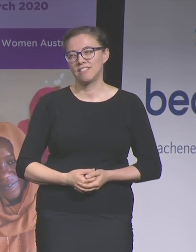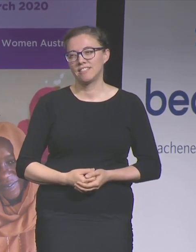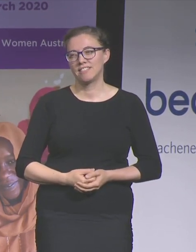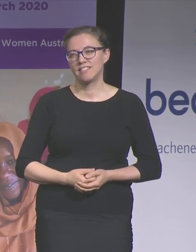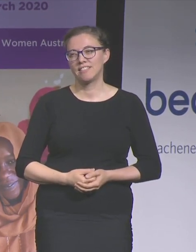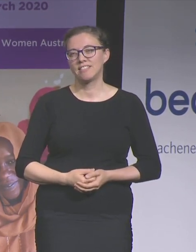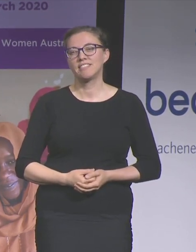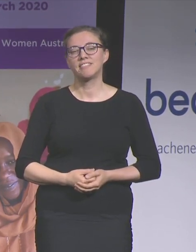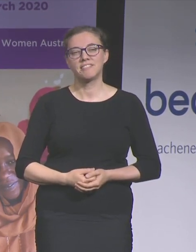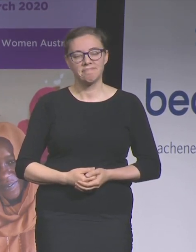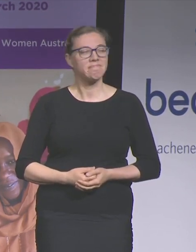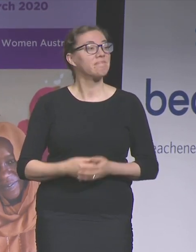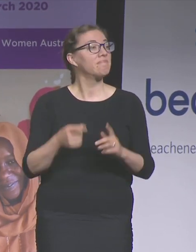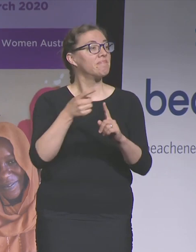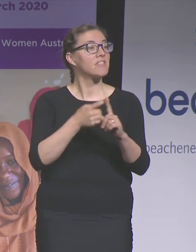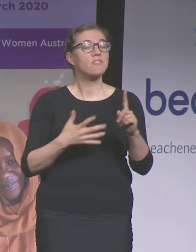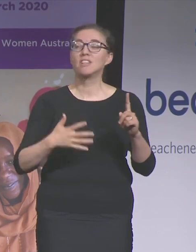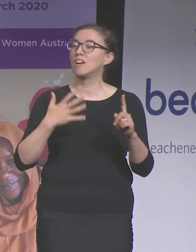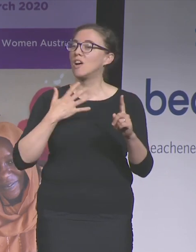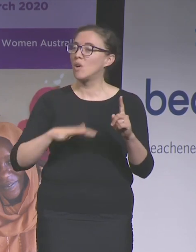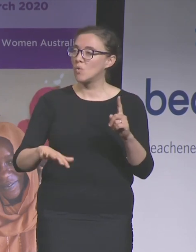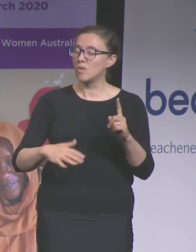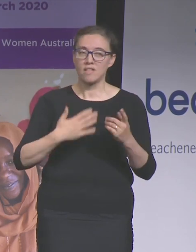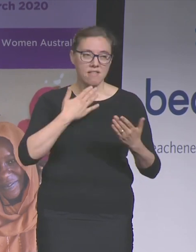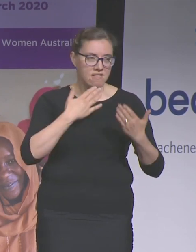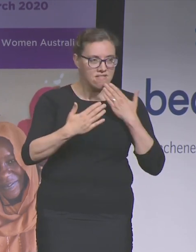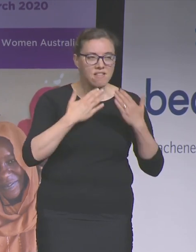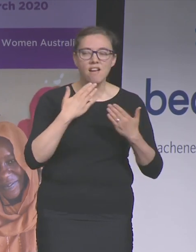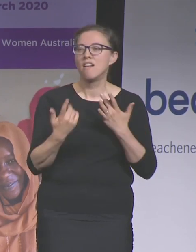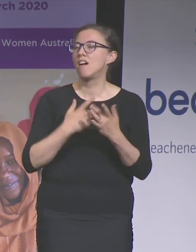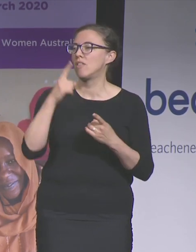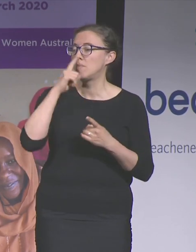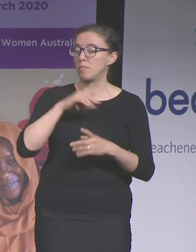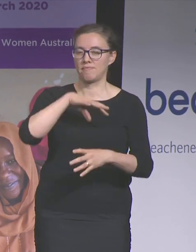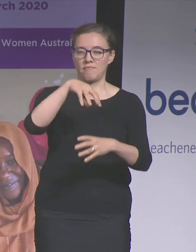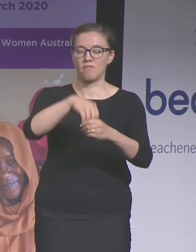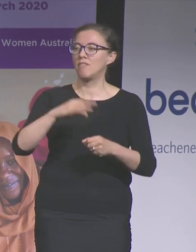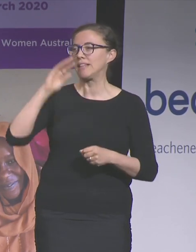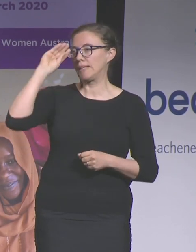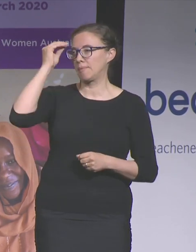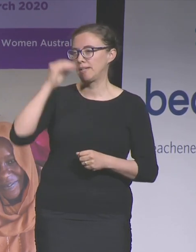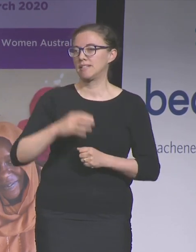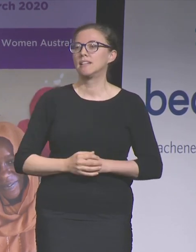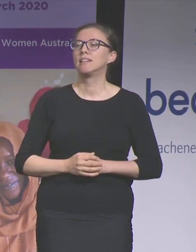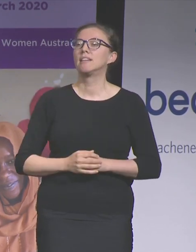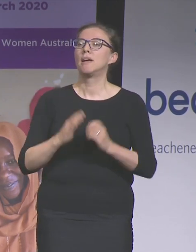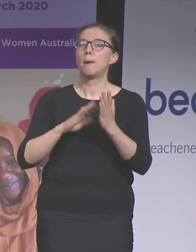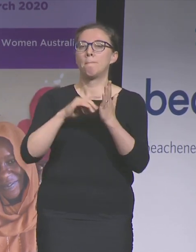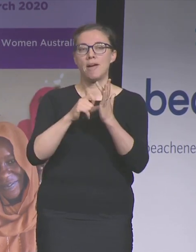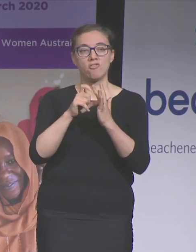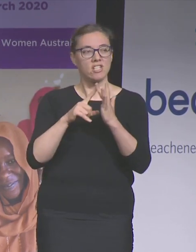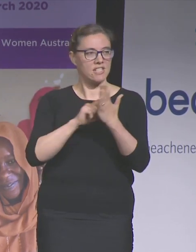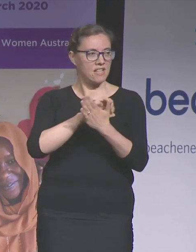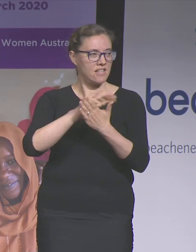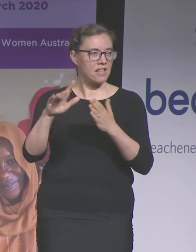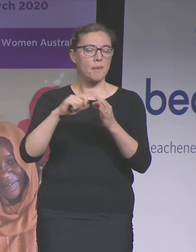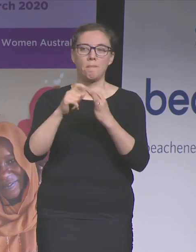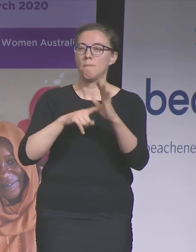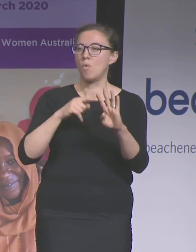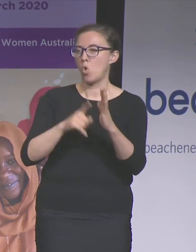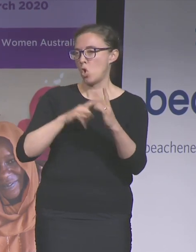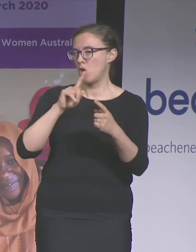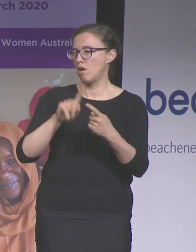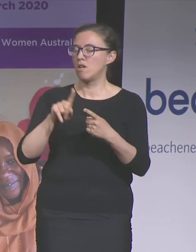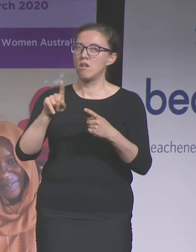In particular, want to thank the other members of the committee, especially Meredith Boyle, as Penny said. She is a